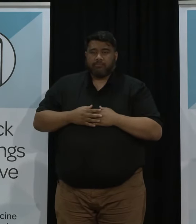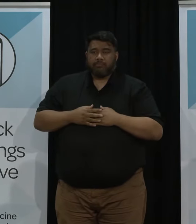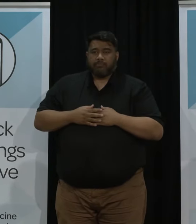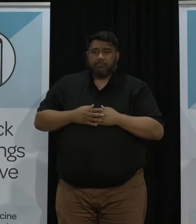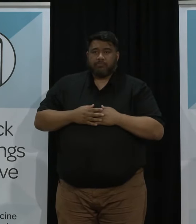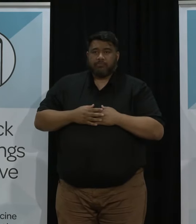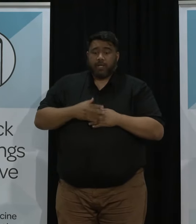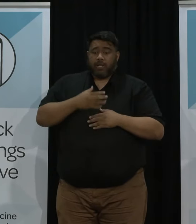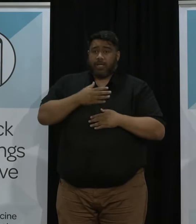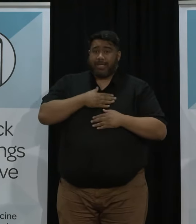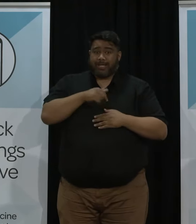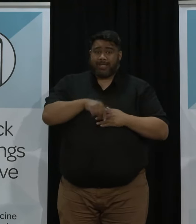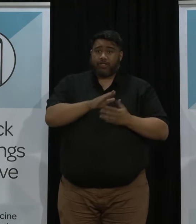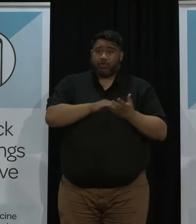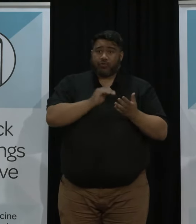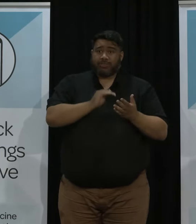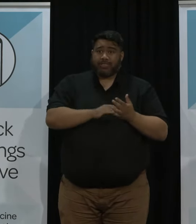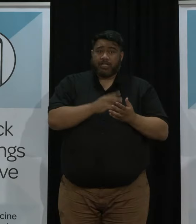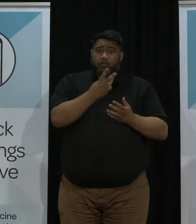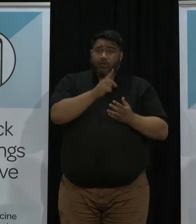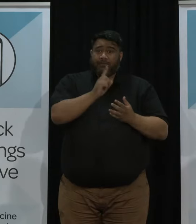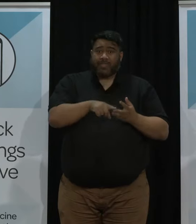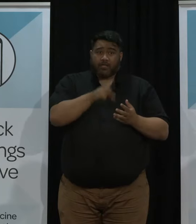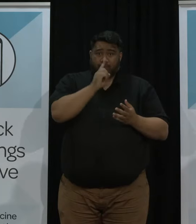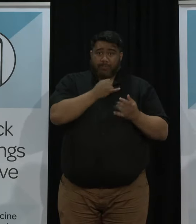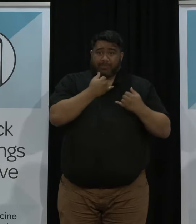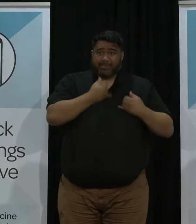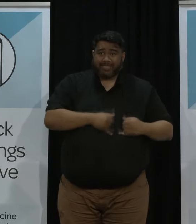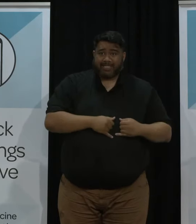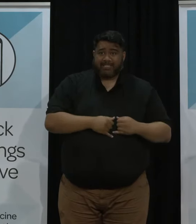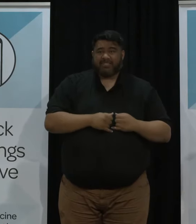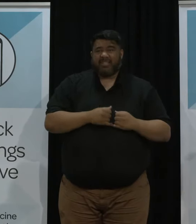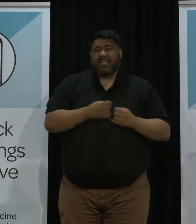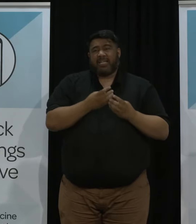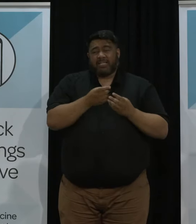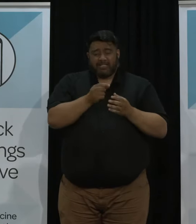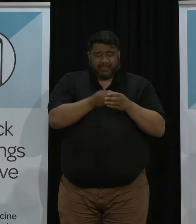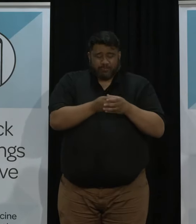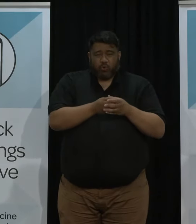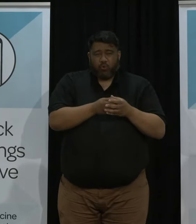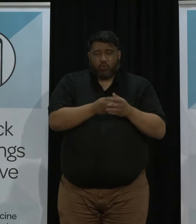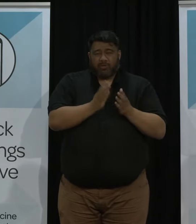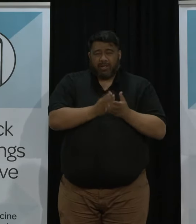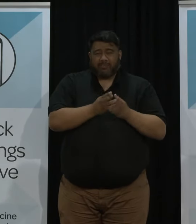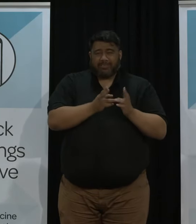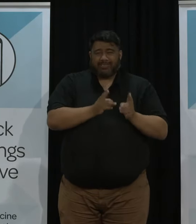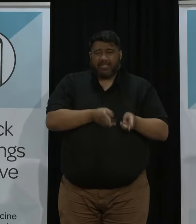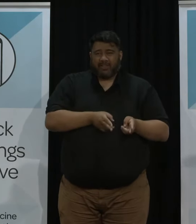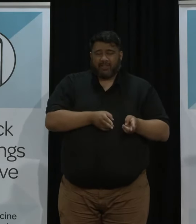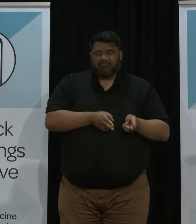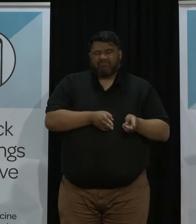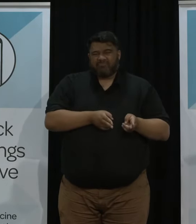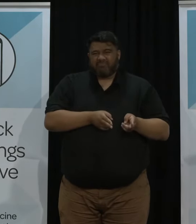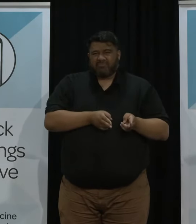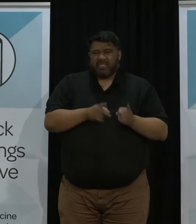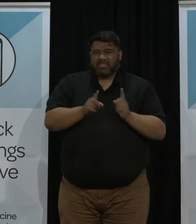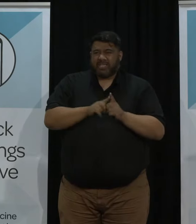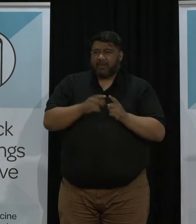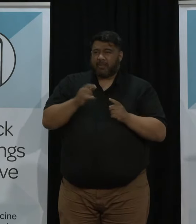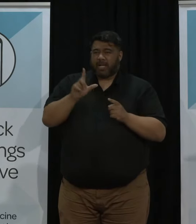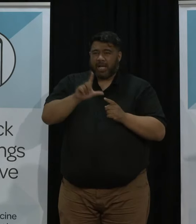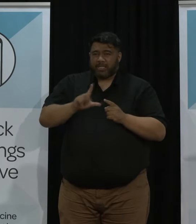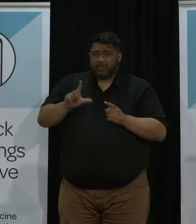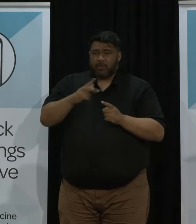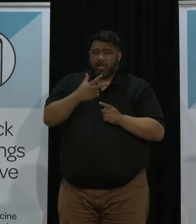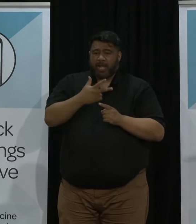44 deaths is obviously an absolute tragedy what we would rather have prevented so too are the 880 in Luxembourg the